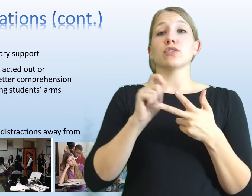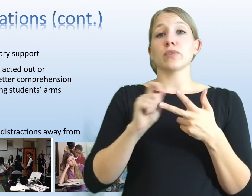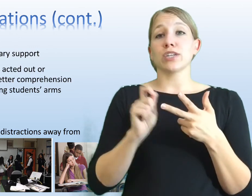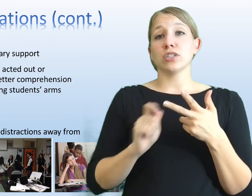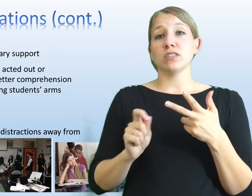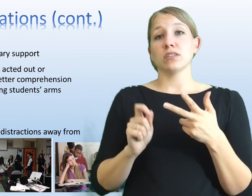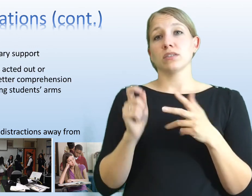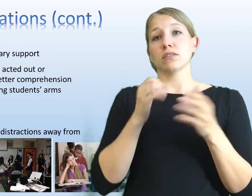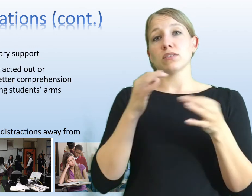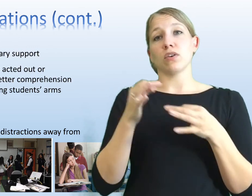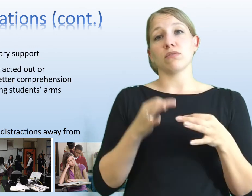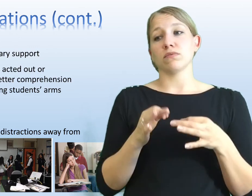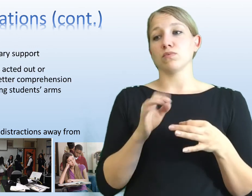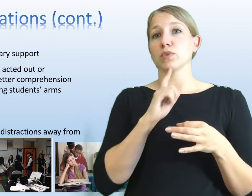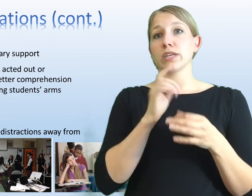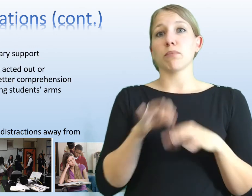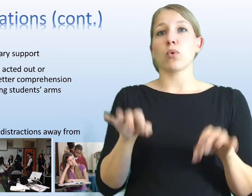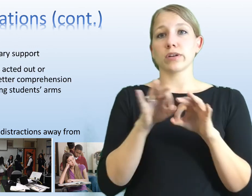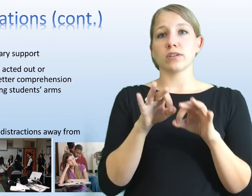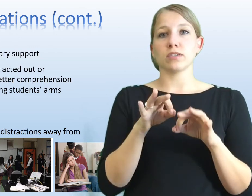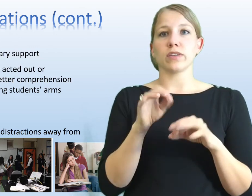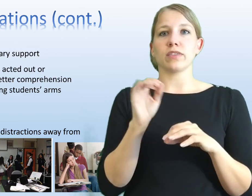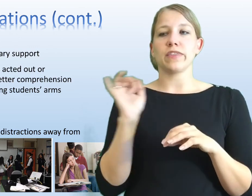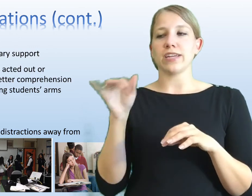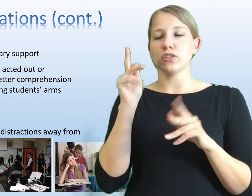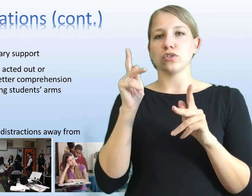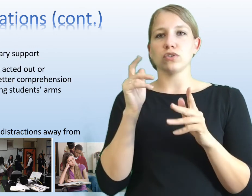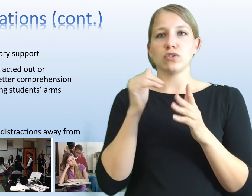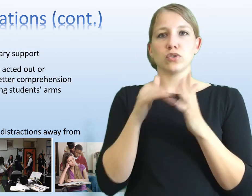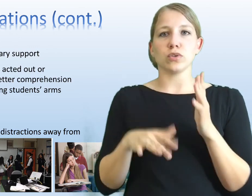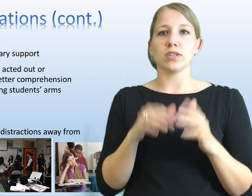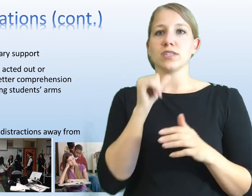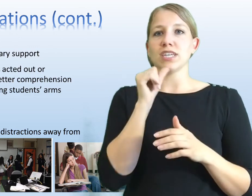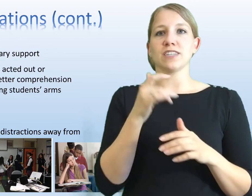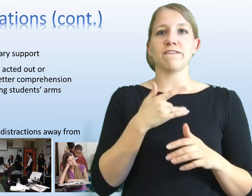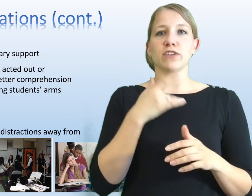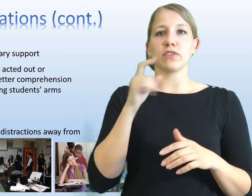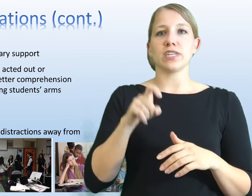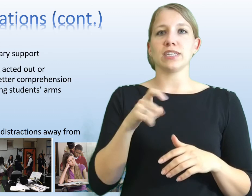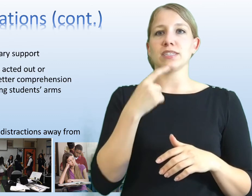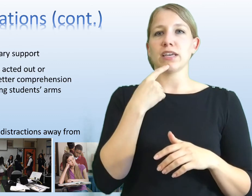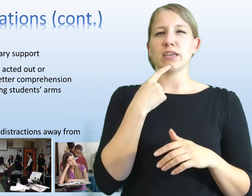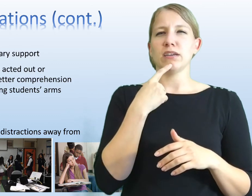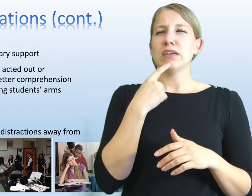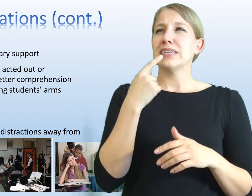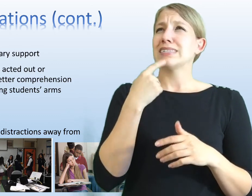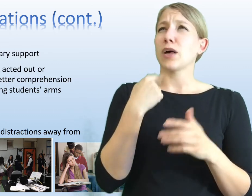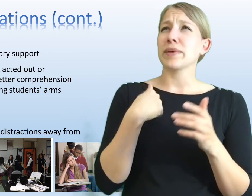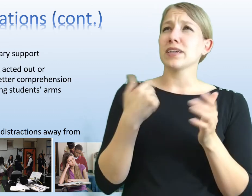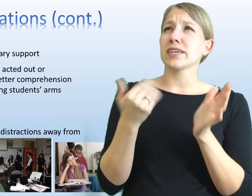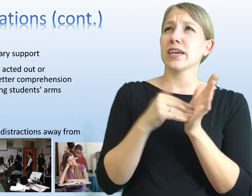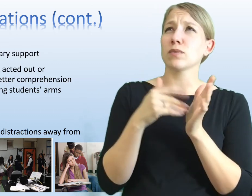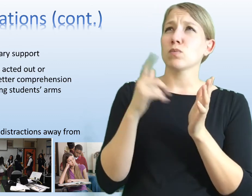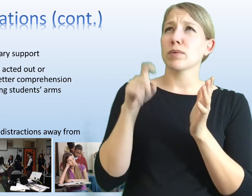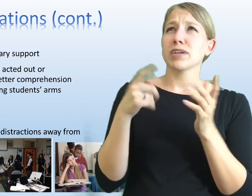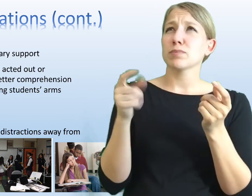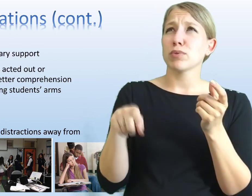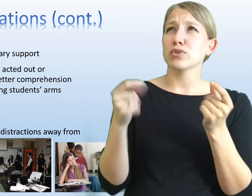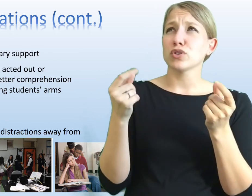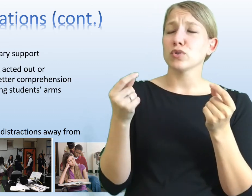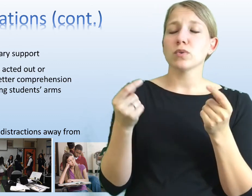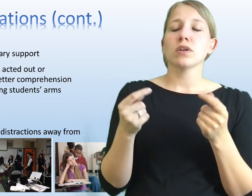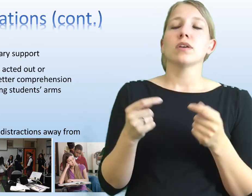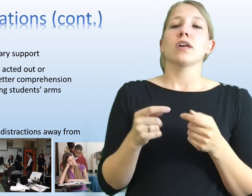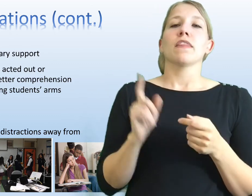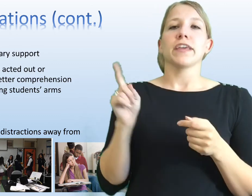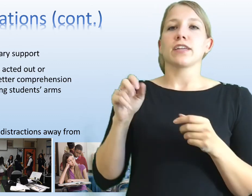Written directions. So really important so that that student doesn't feel the need to say, tell me again, what am I